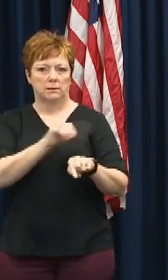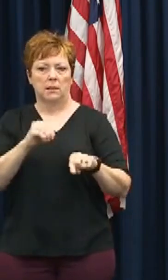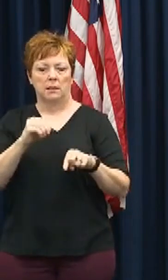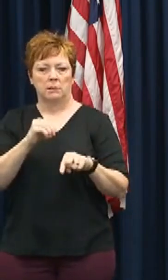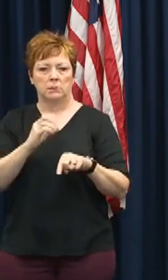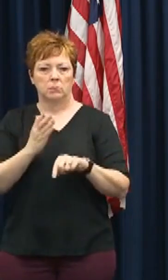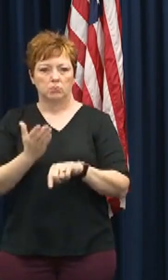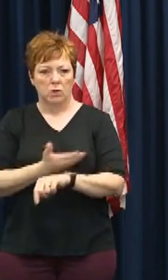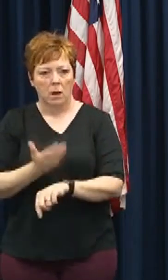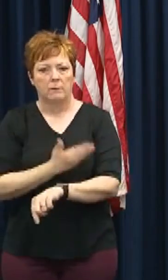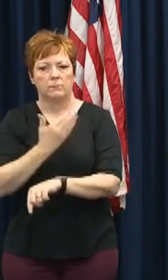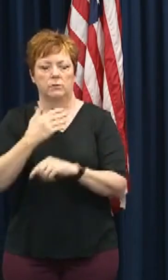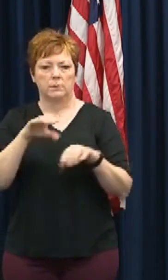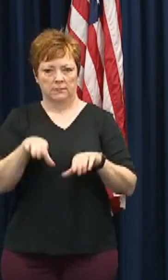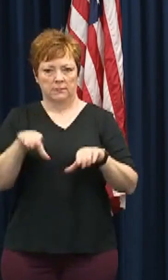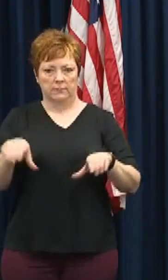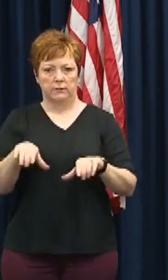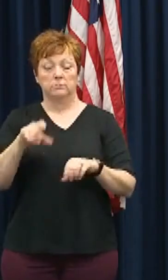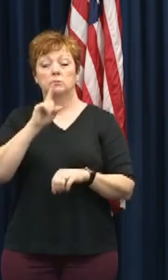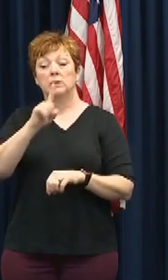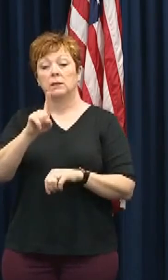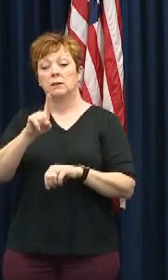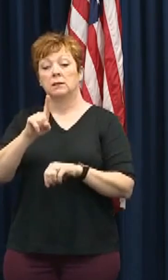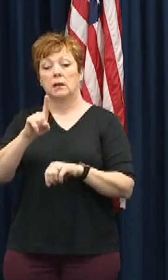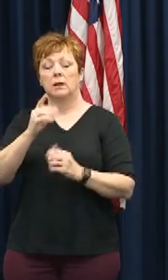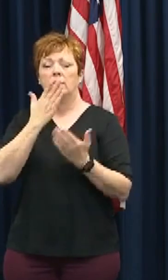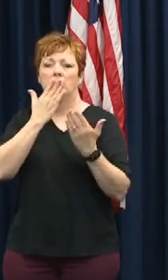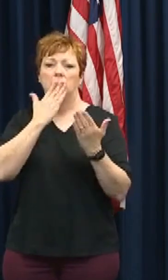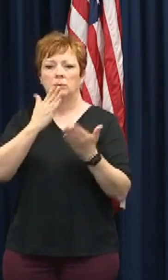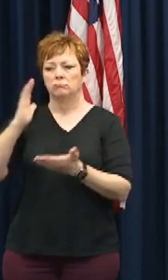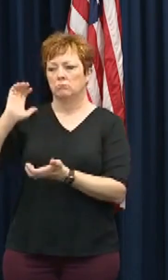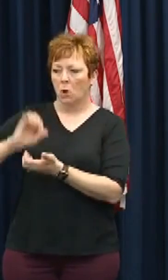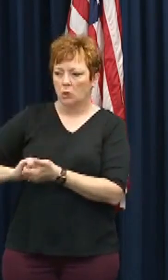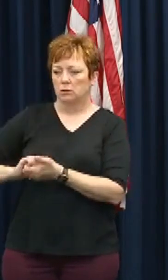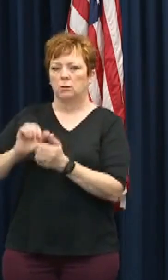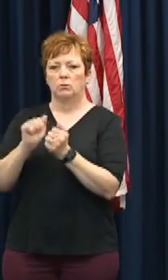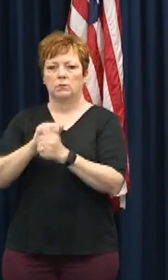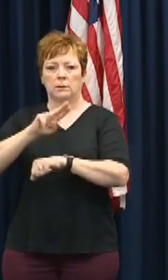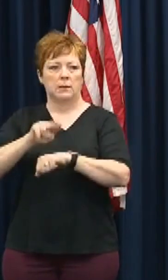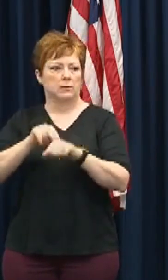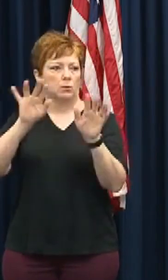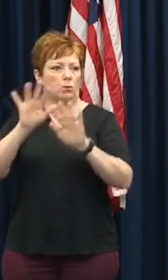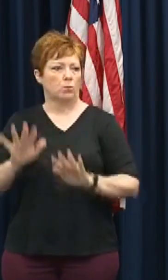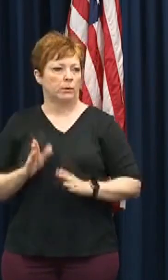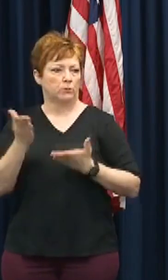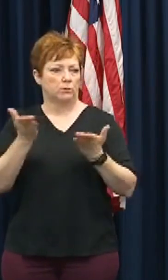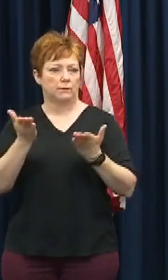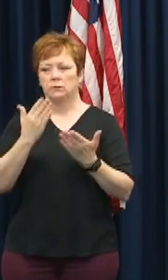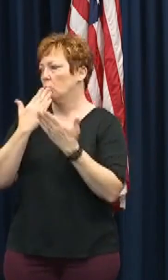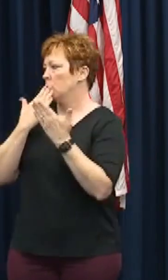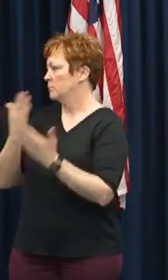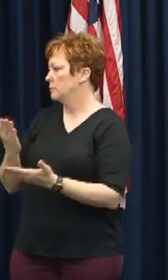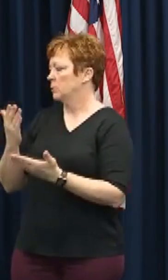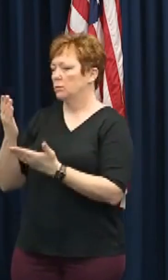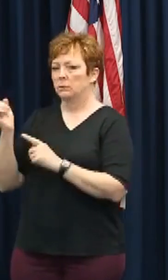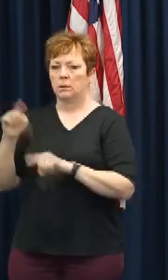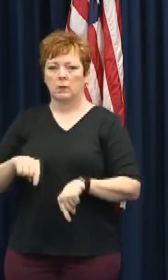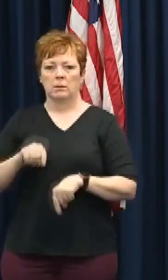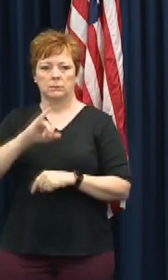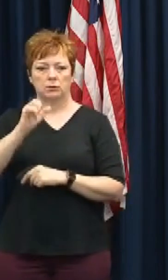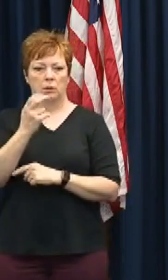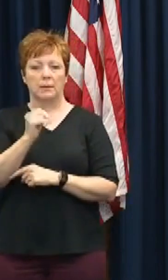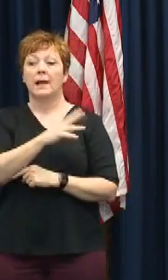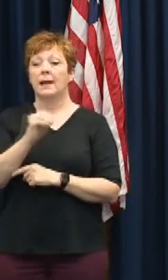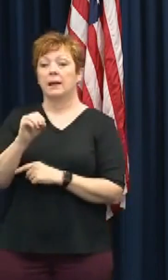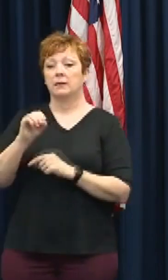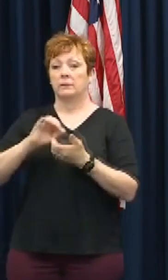Additionally, I appreciate the close partnership we enjoy with the National Weather Service, and it's great to have you here, John, and FEMA.